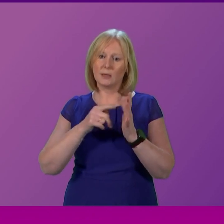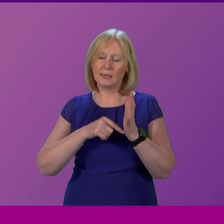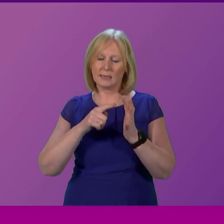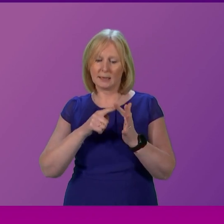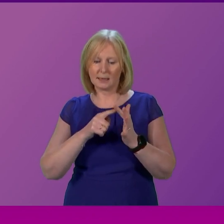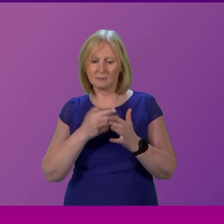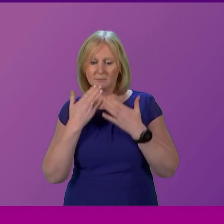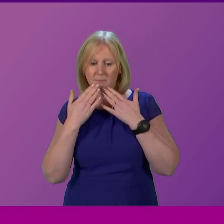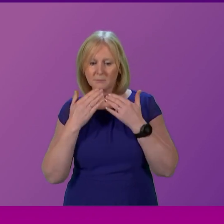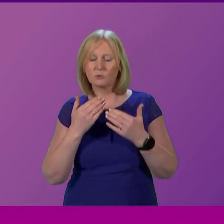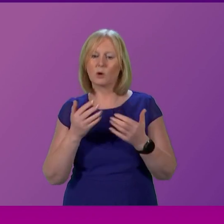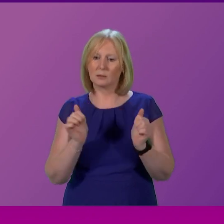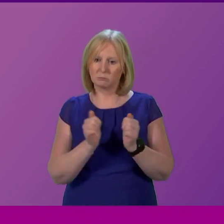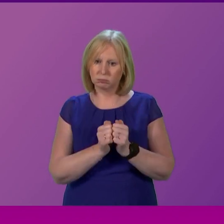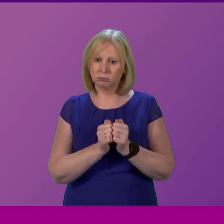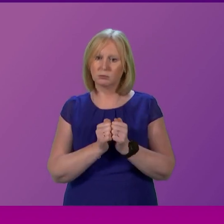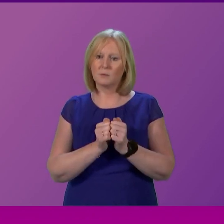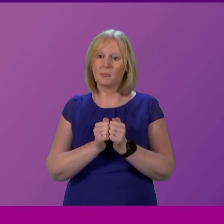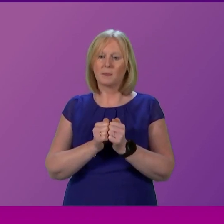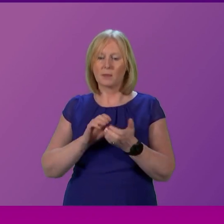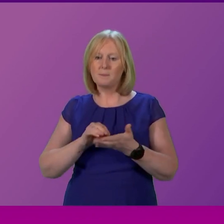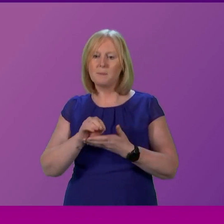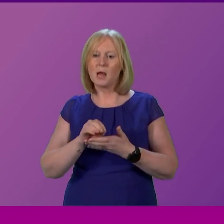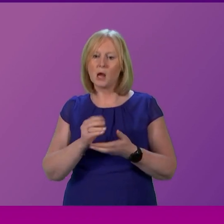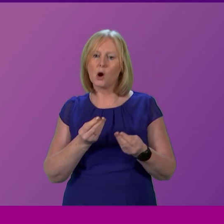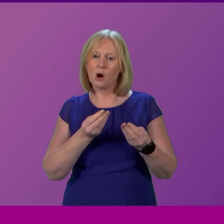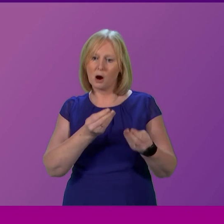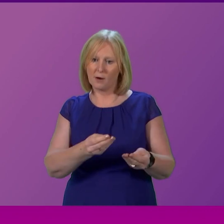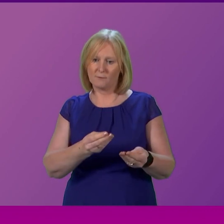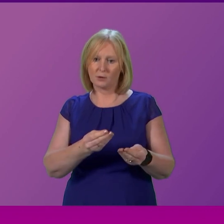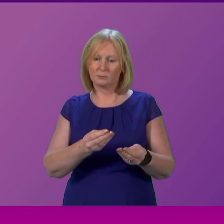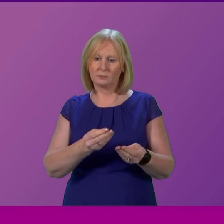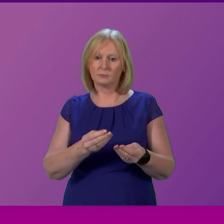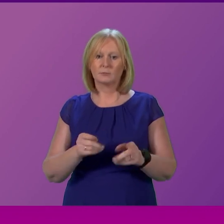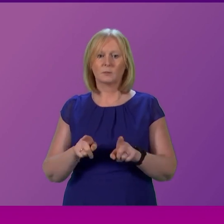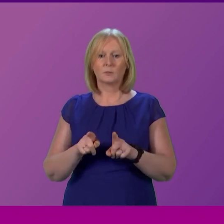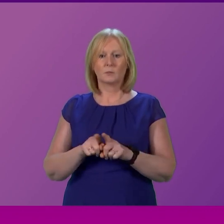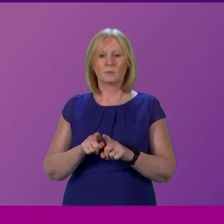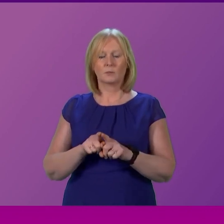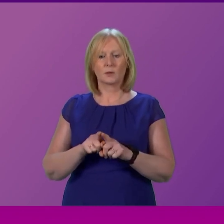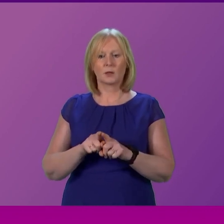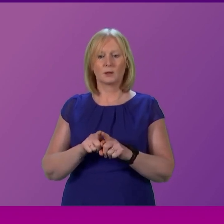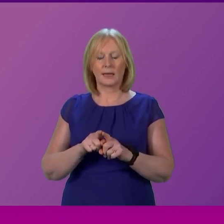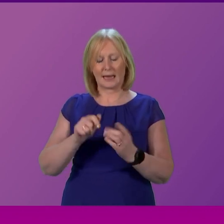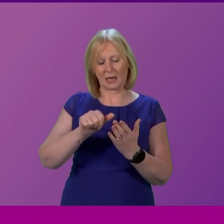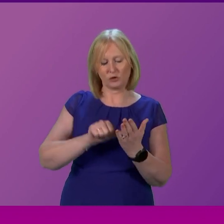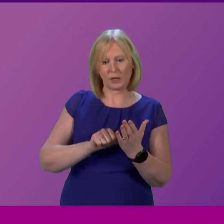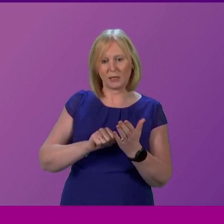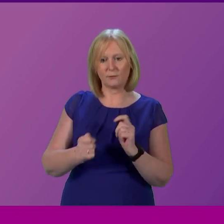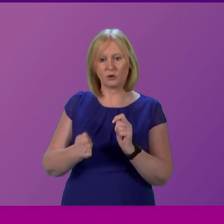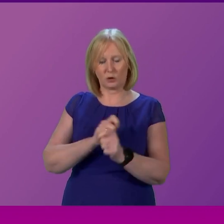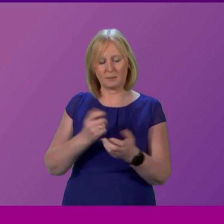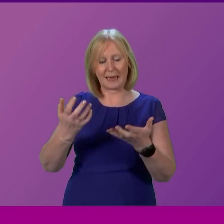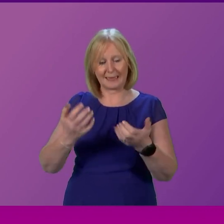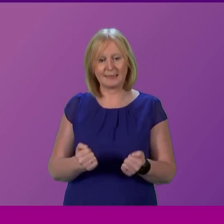for NHS staff. In fact, the majority of trade unions on STAC, the Agenda for Change Pay Negotiating Committee, have accepted our pay deal.